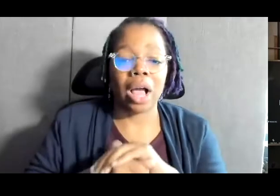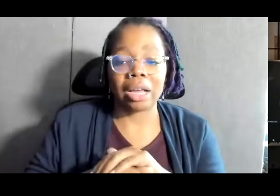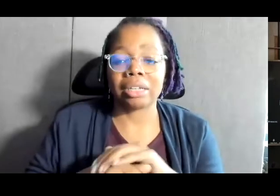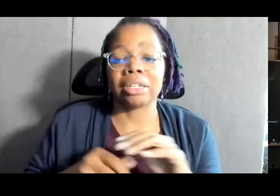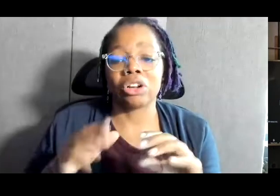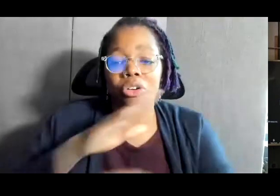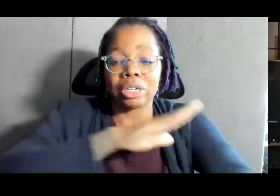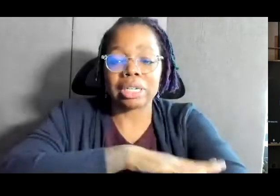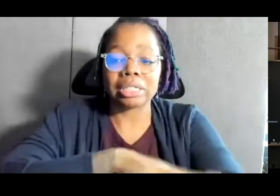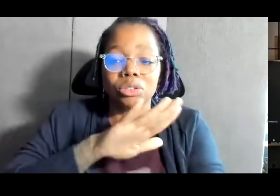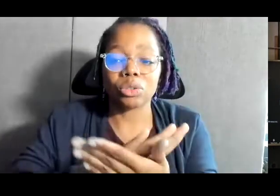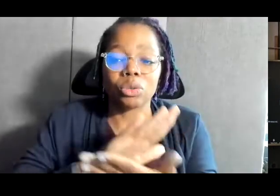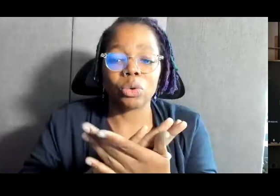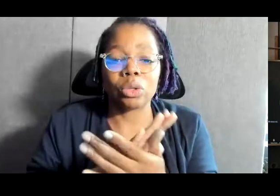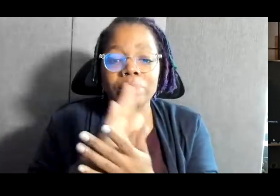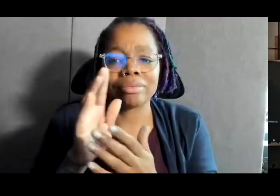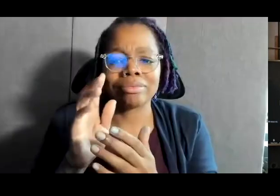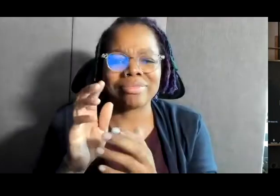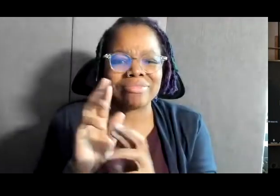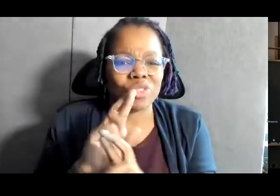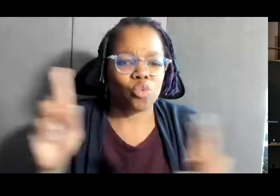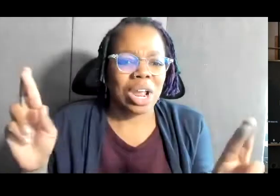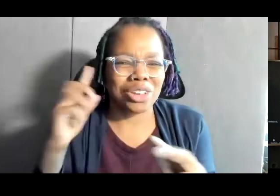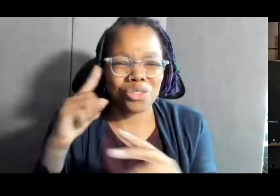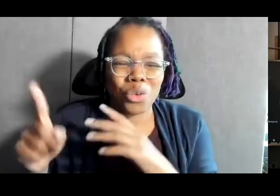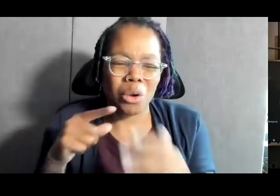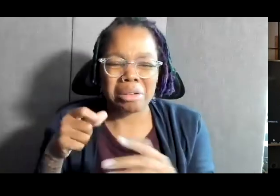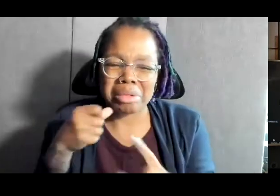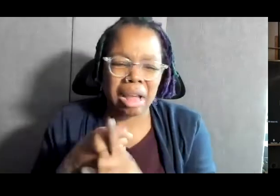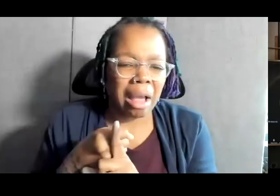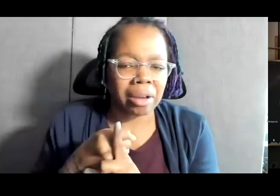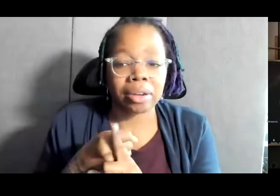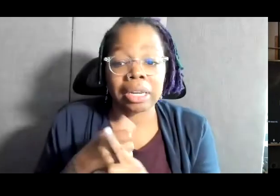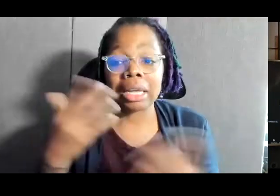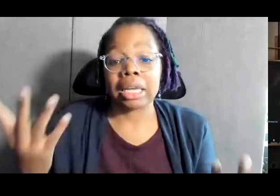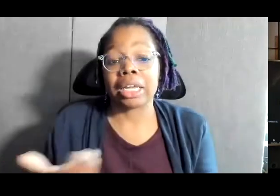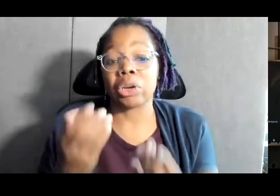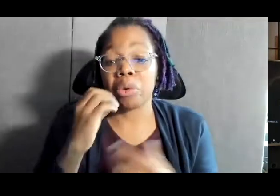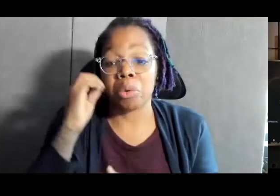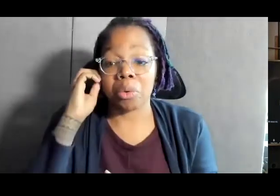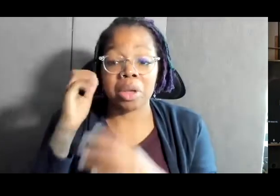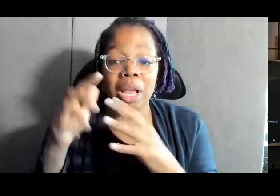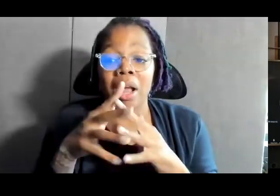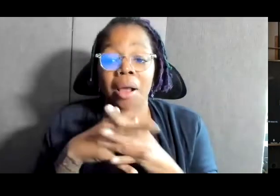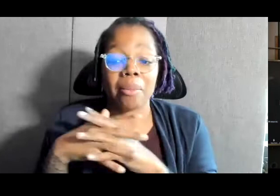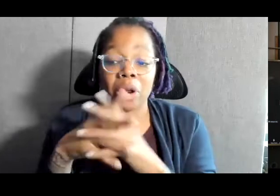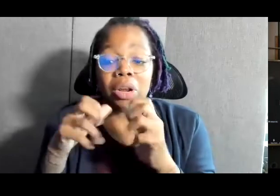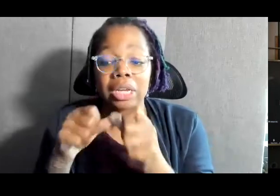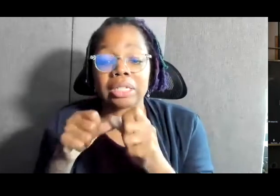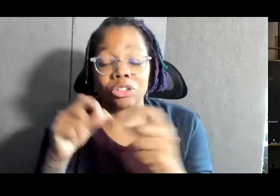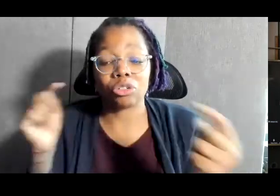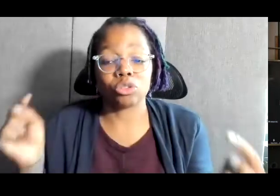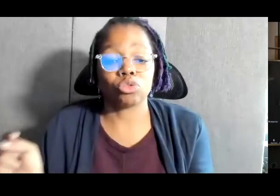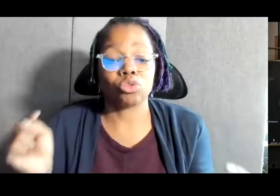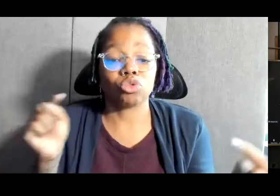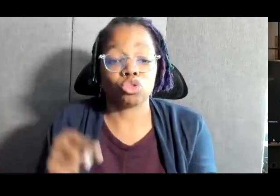in anticipation of an attack. Here at home, America continued to struggle with the